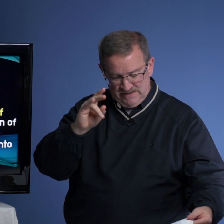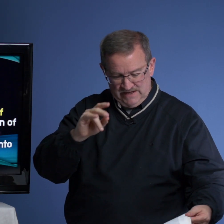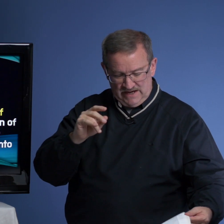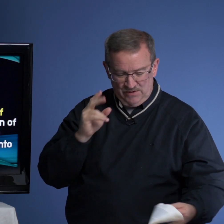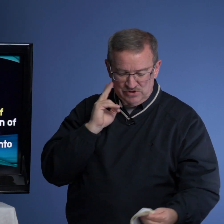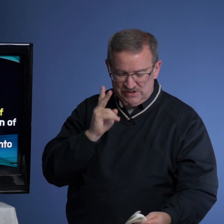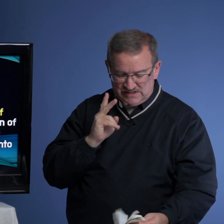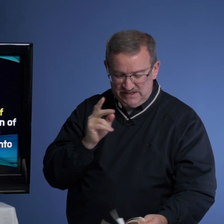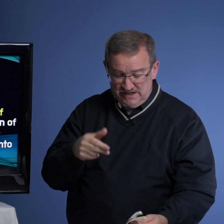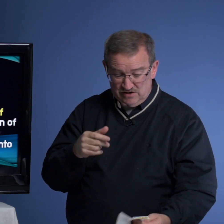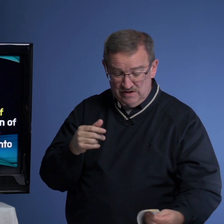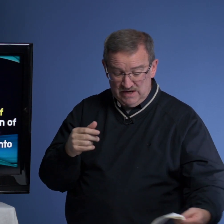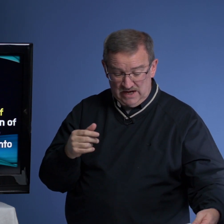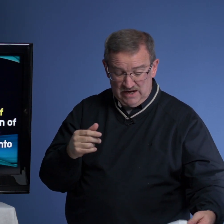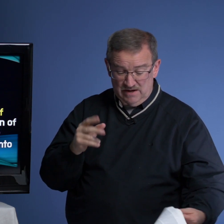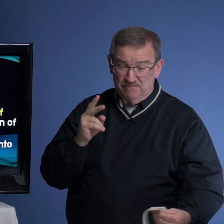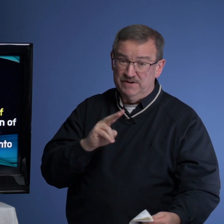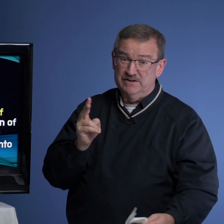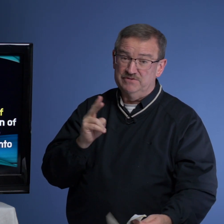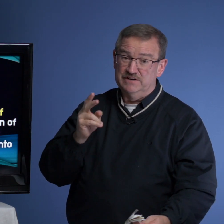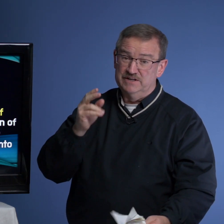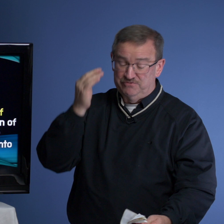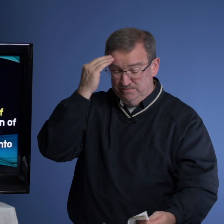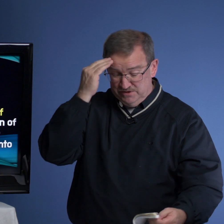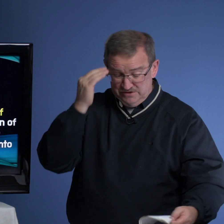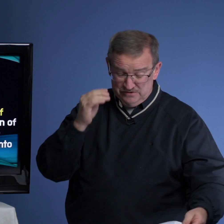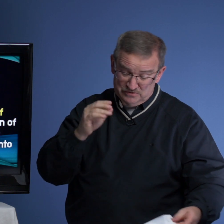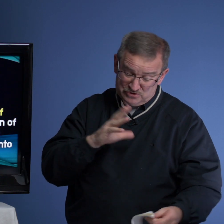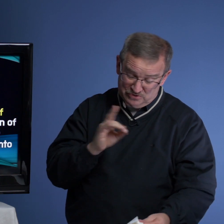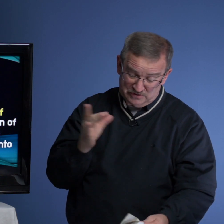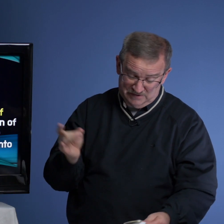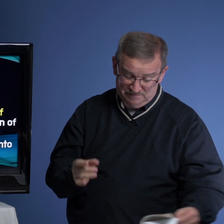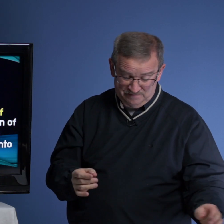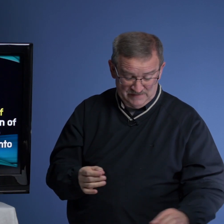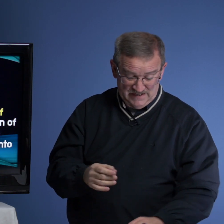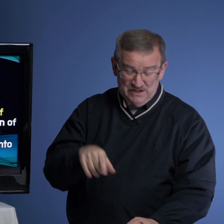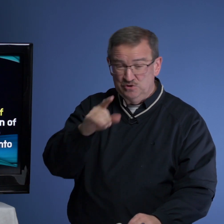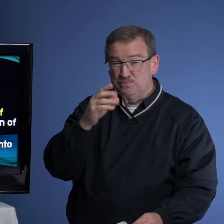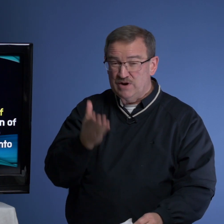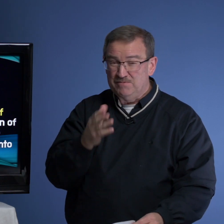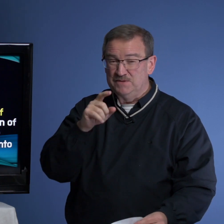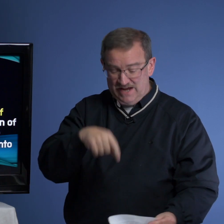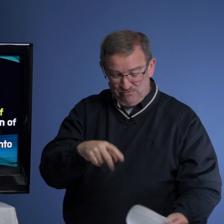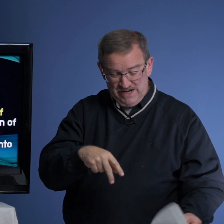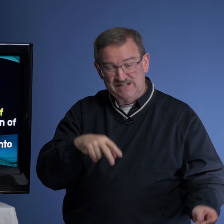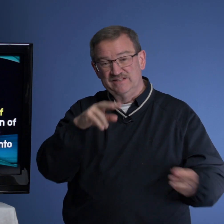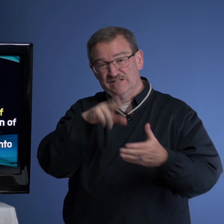I want you to see here a very, very familiar story. You probably have read this